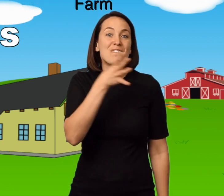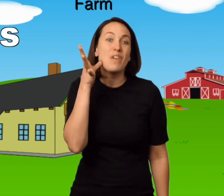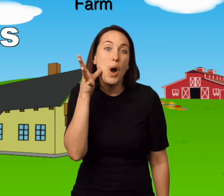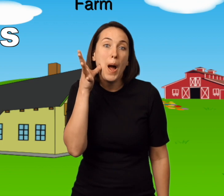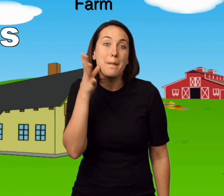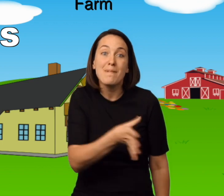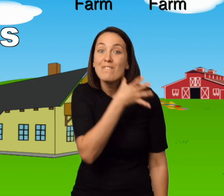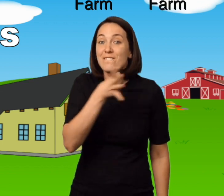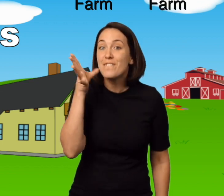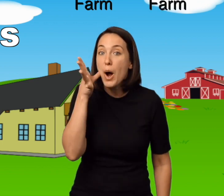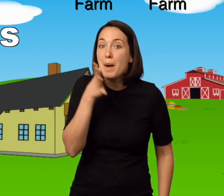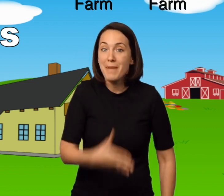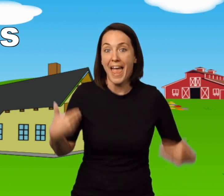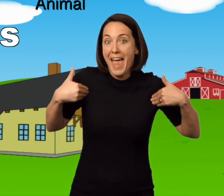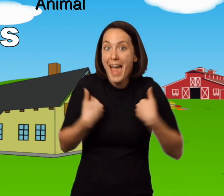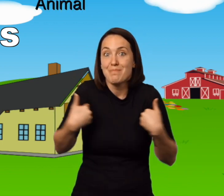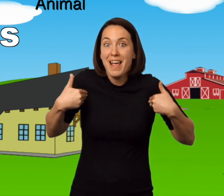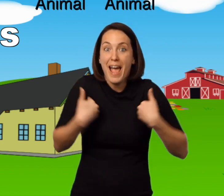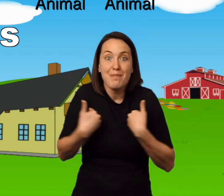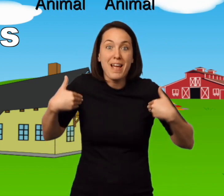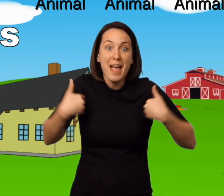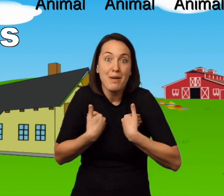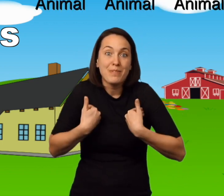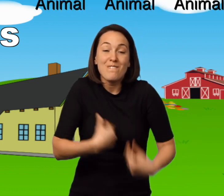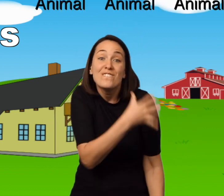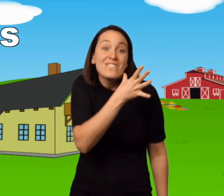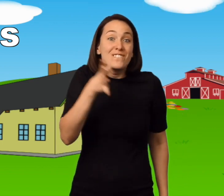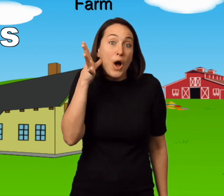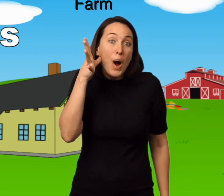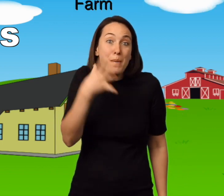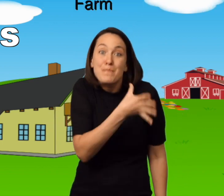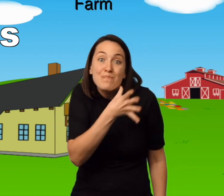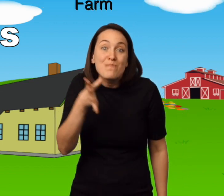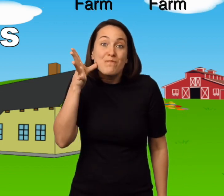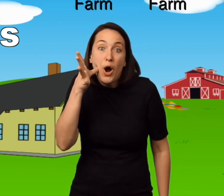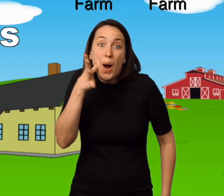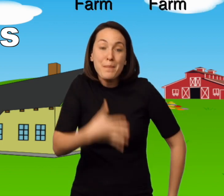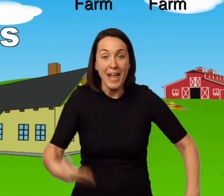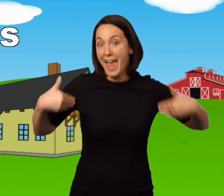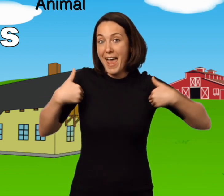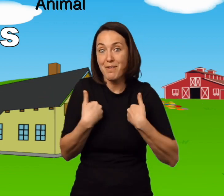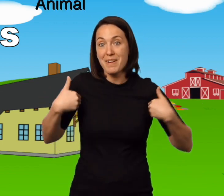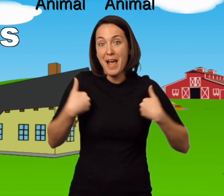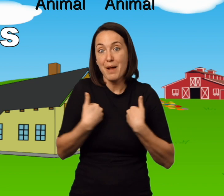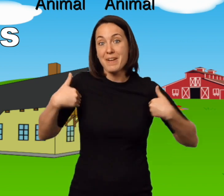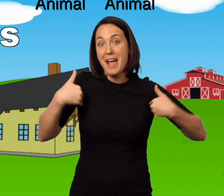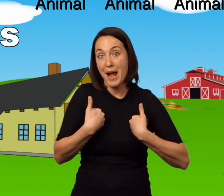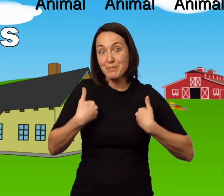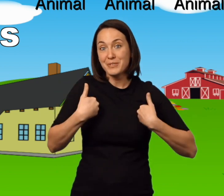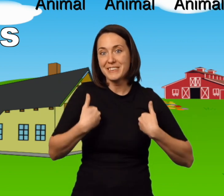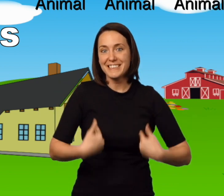Farm, farm, animal, animal, animal Farm, farm, animal, animal, animal